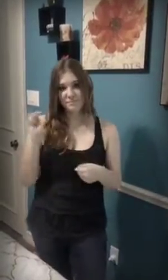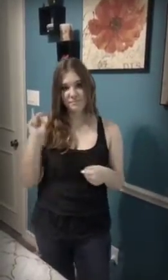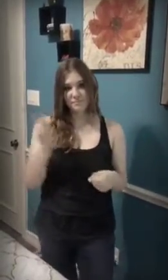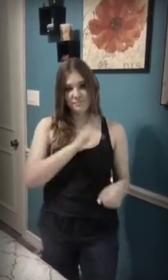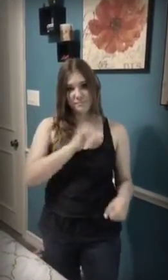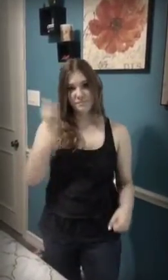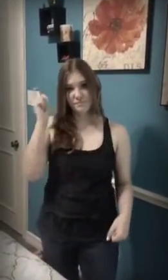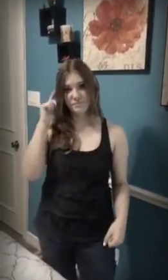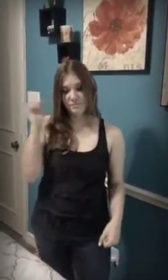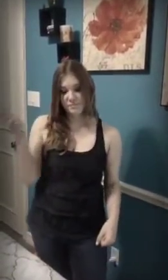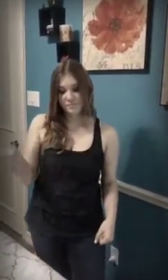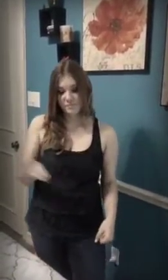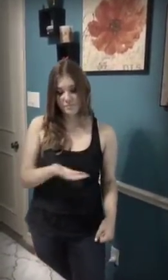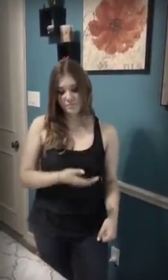king of anything